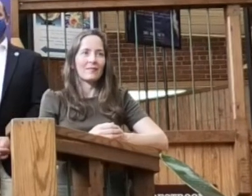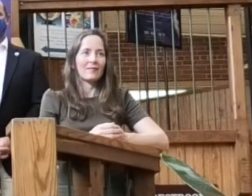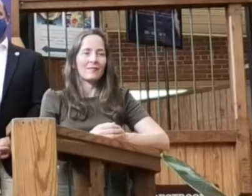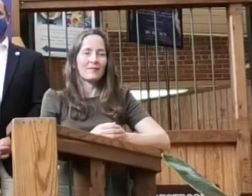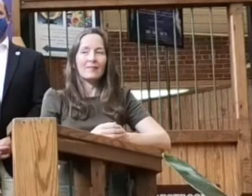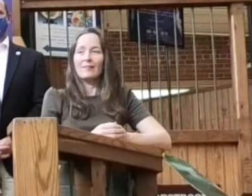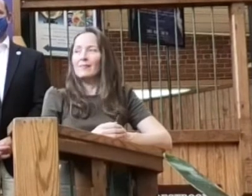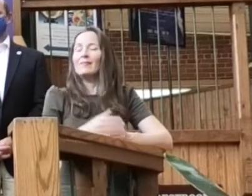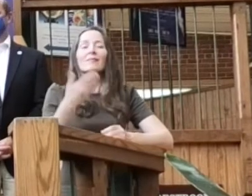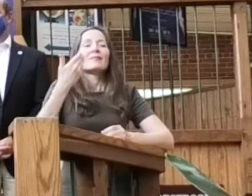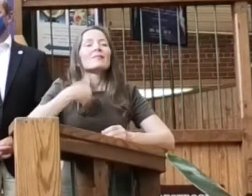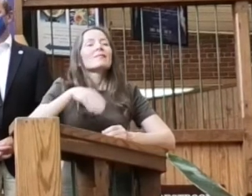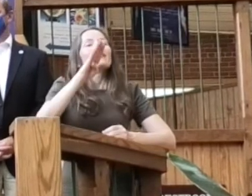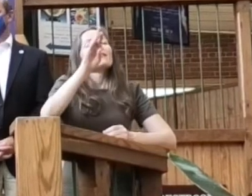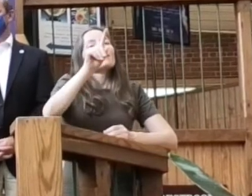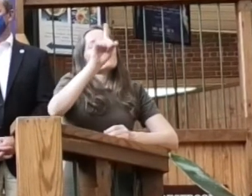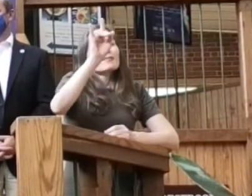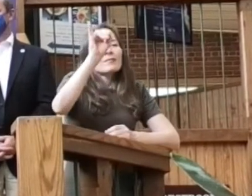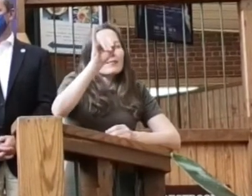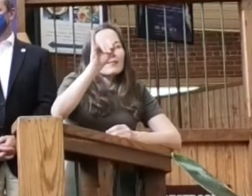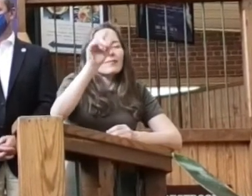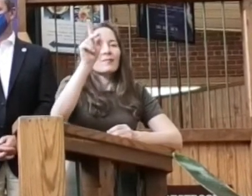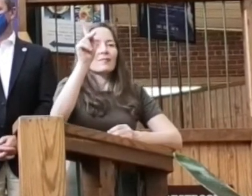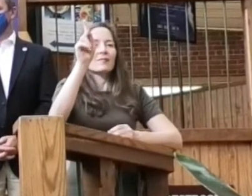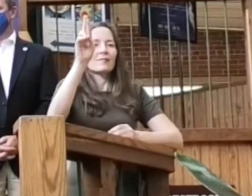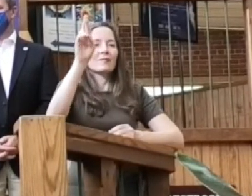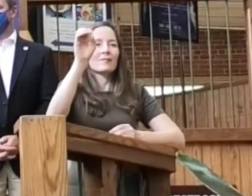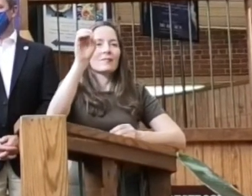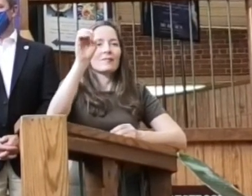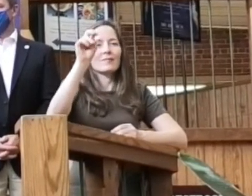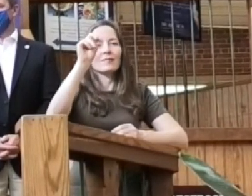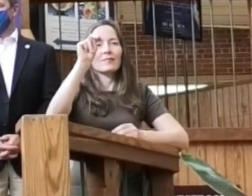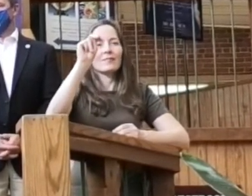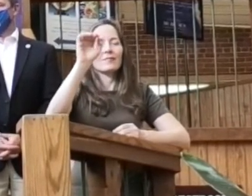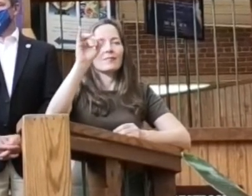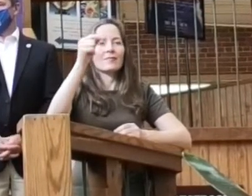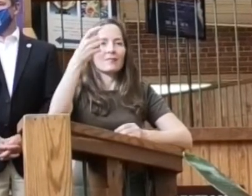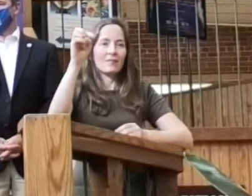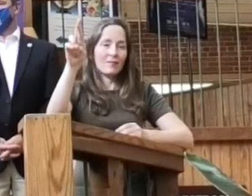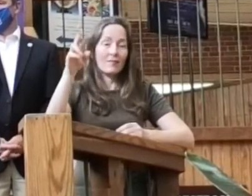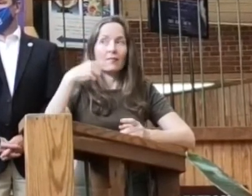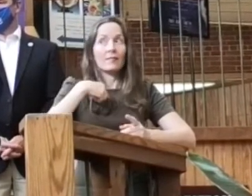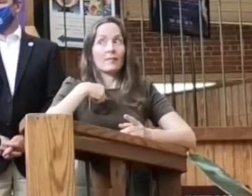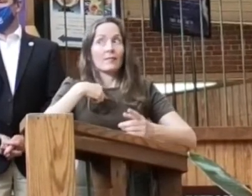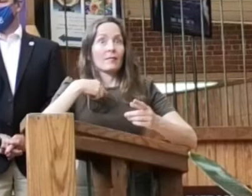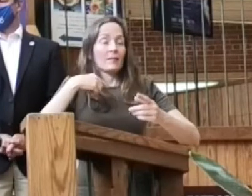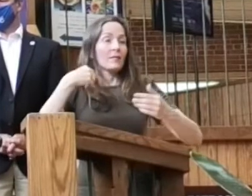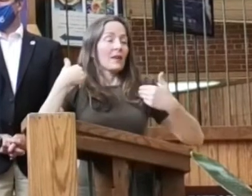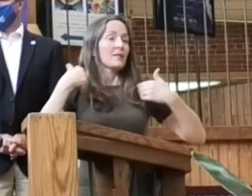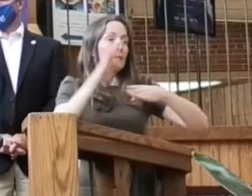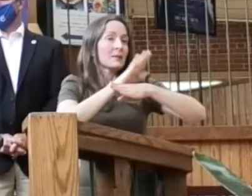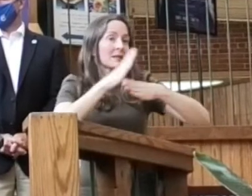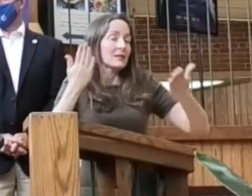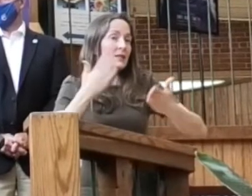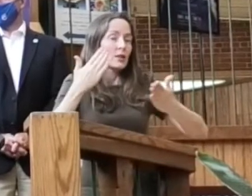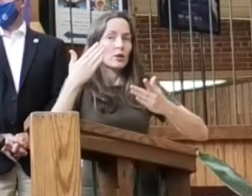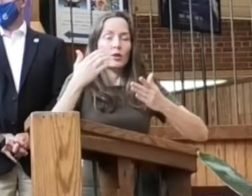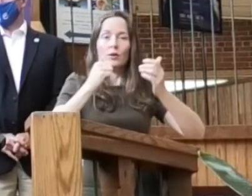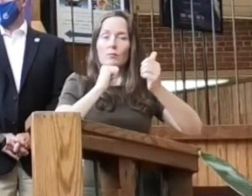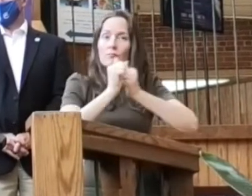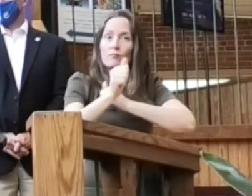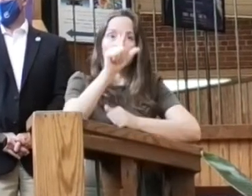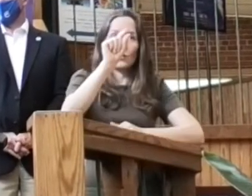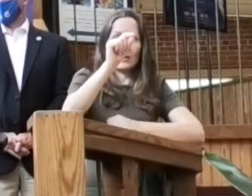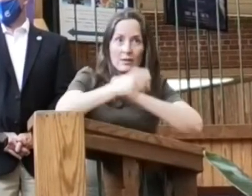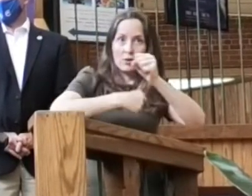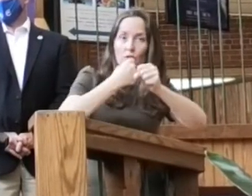My name is Brandy Kroninger, and I've been here for over 10 years now. When I was preparing to start my business 10 years ago, you always go